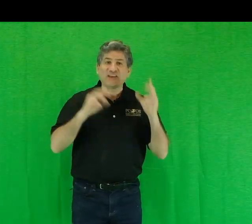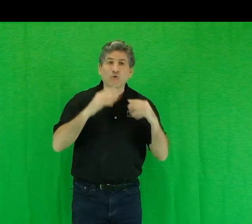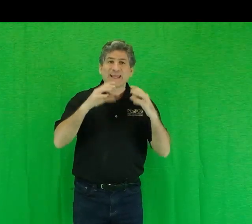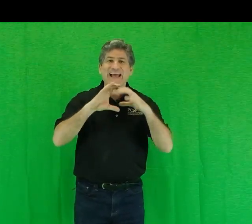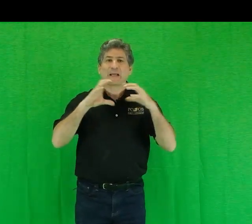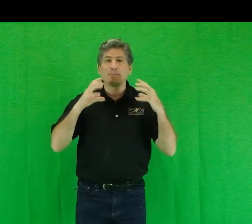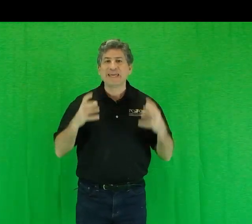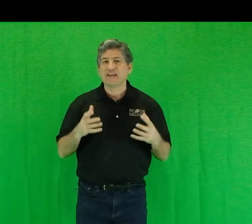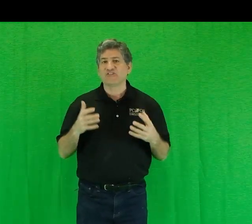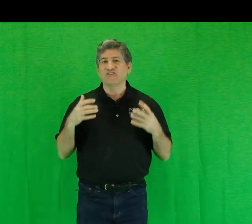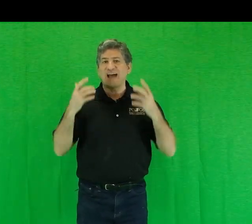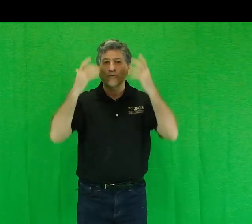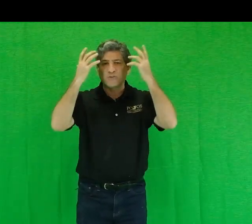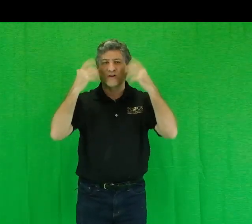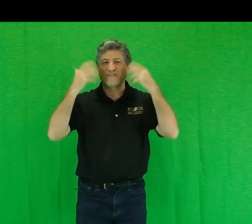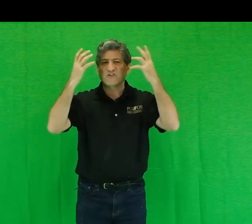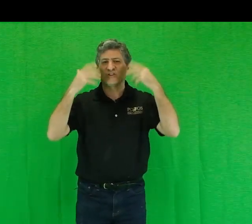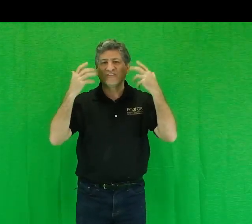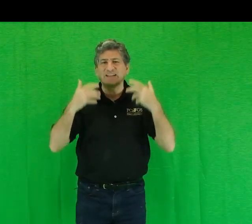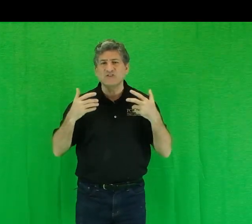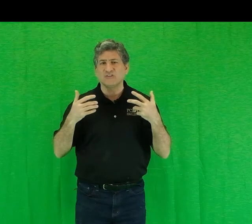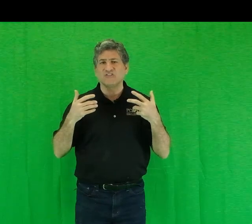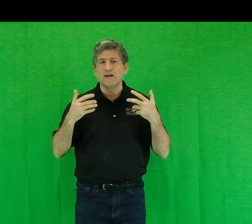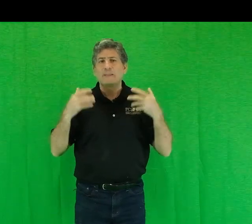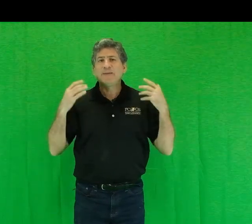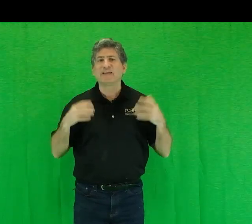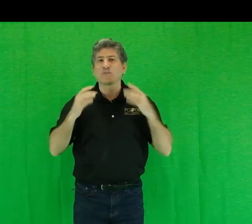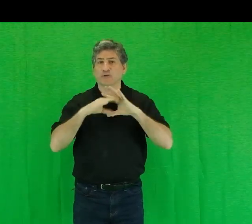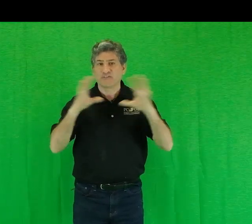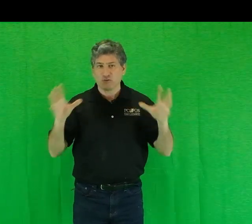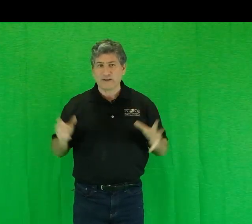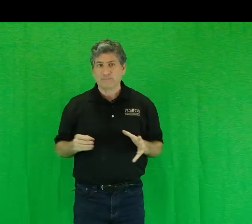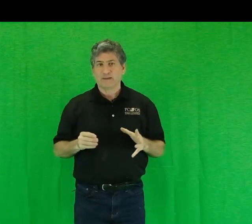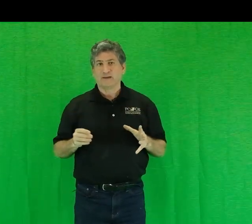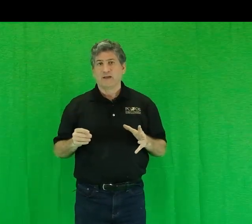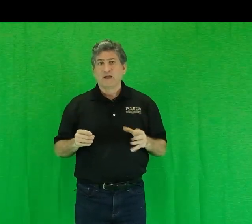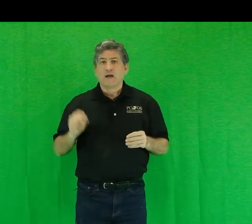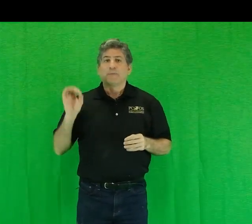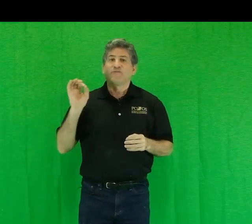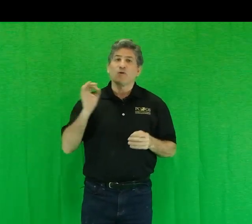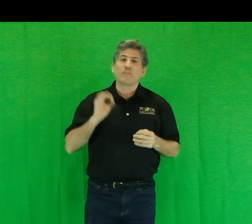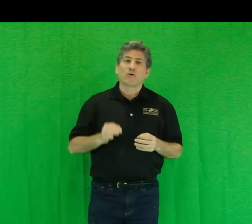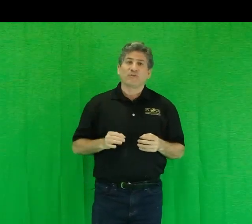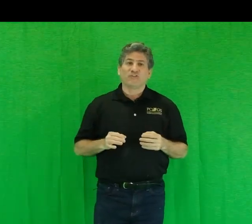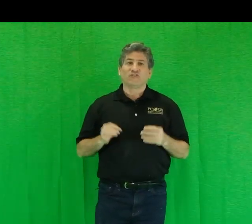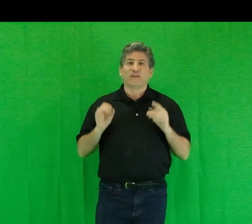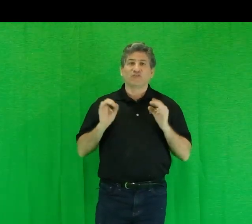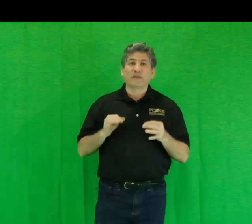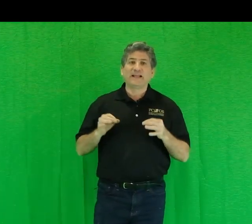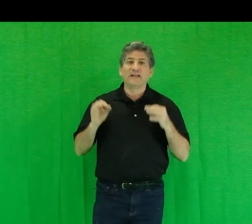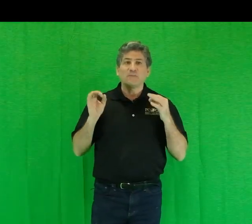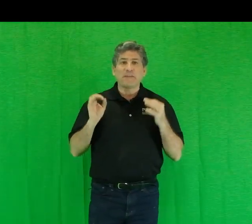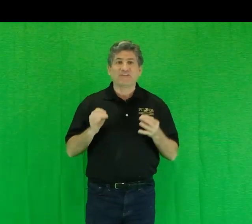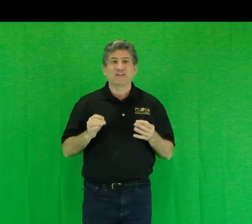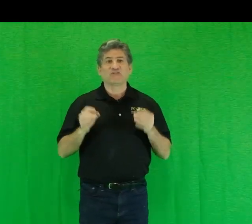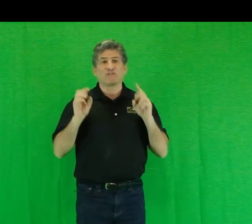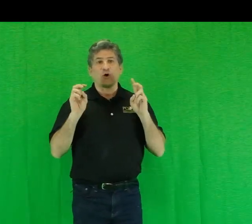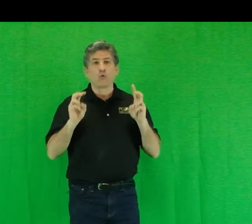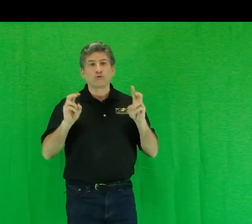inorganic beings endowed with artificial intelligence begin to proliferate. But for the purposes of explaining the maintenance of the old